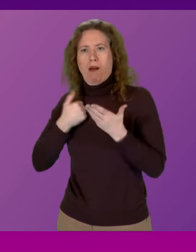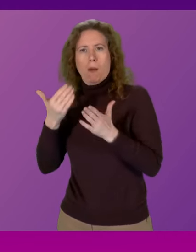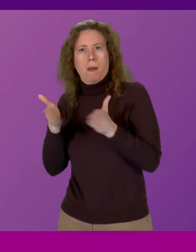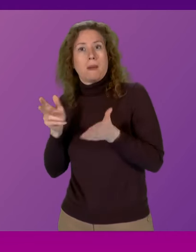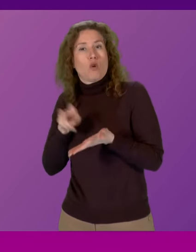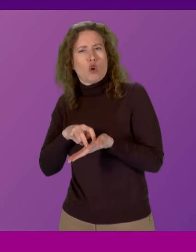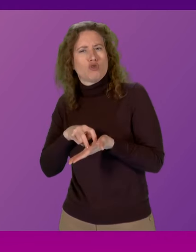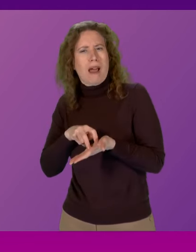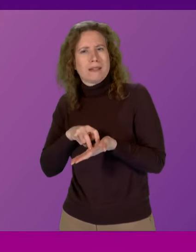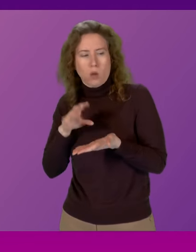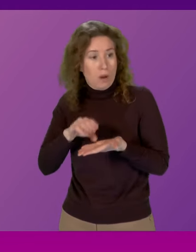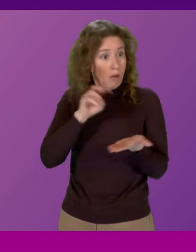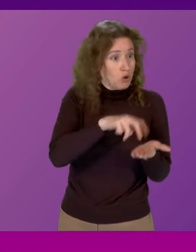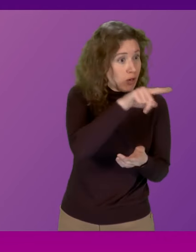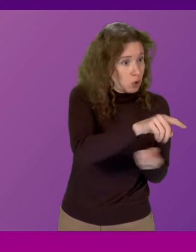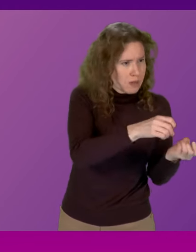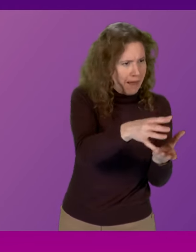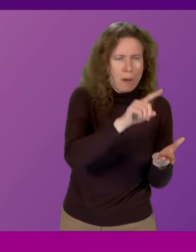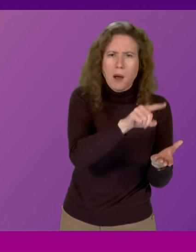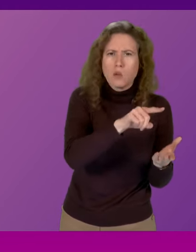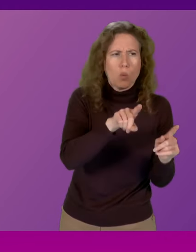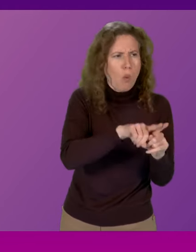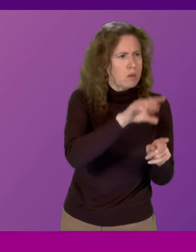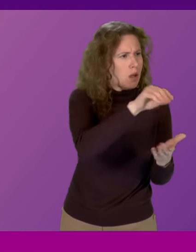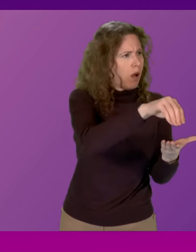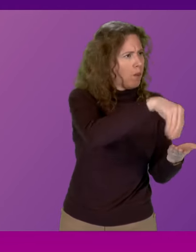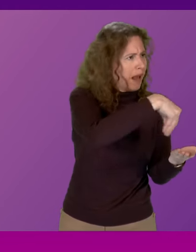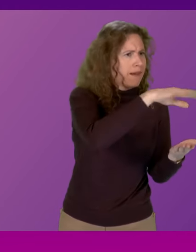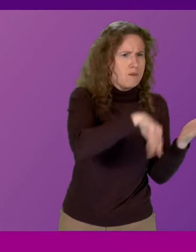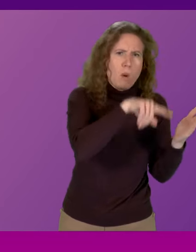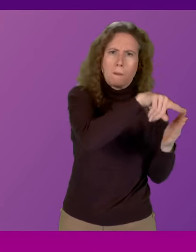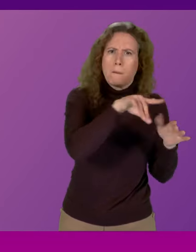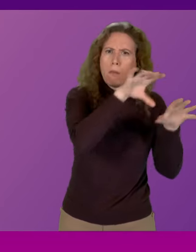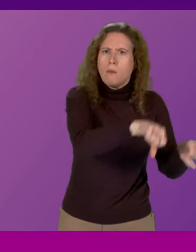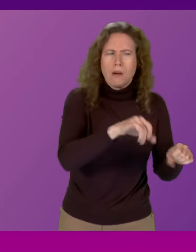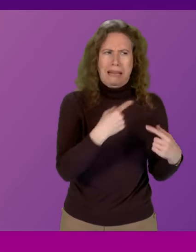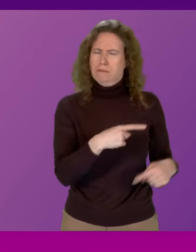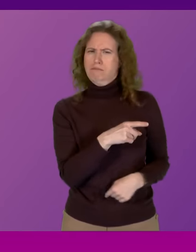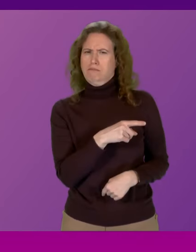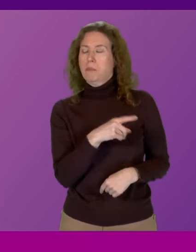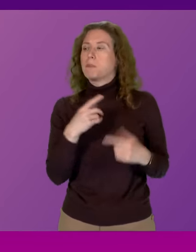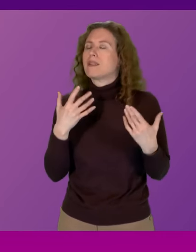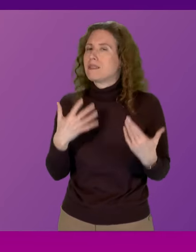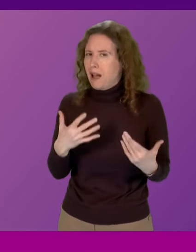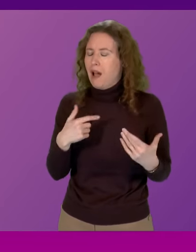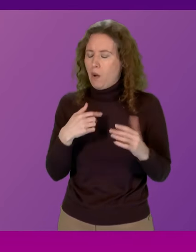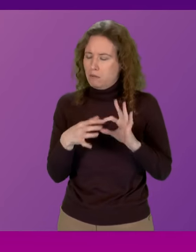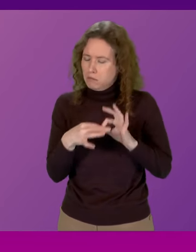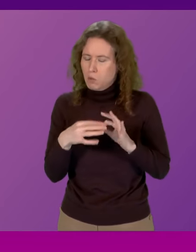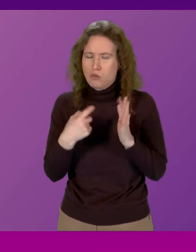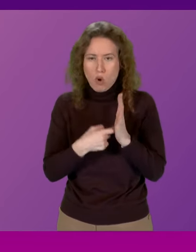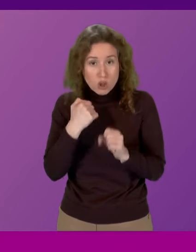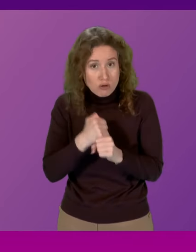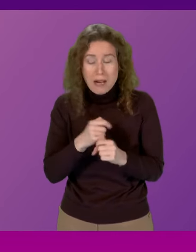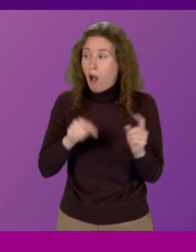here so let's explore what is possible within the limitations of devolution and I join with Ross Greer and with many